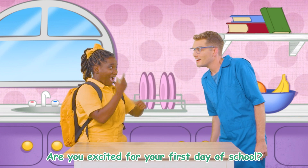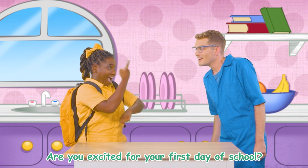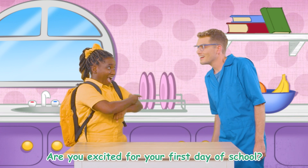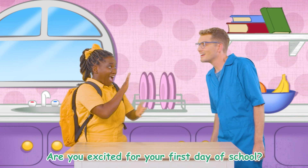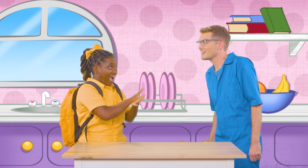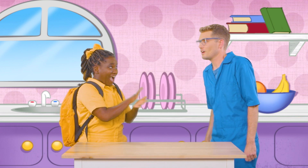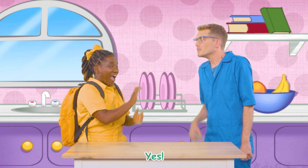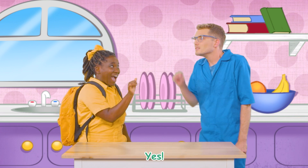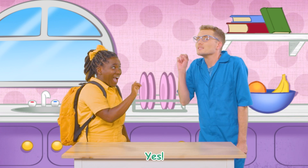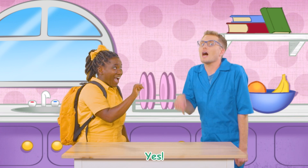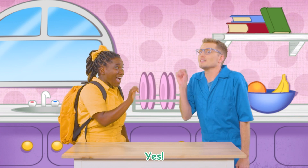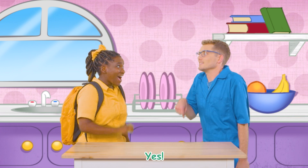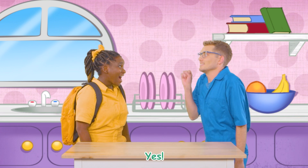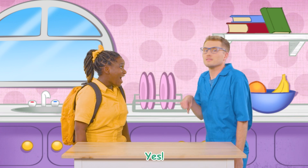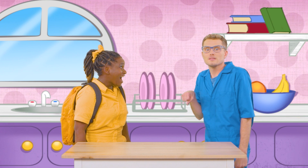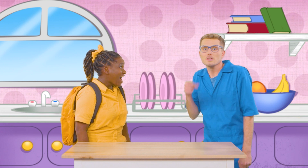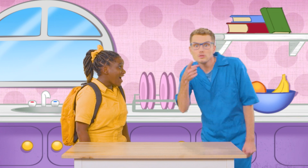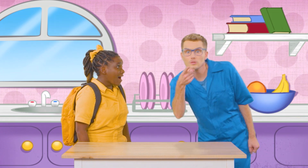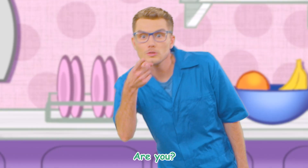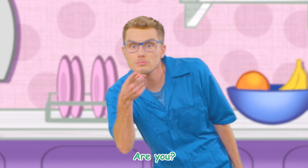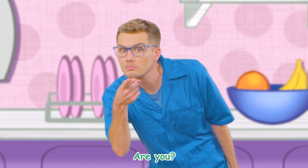first day of school? Yes! Are you?